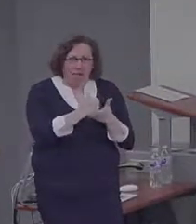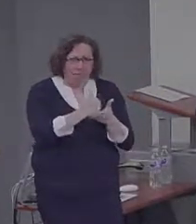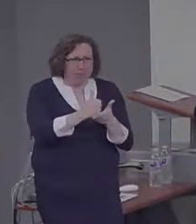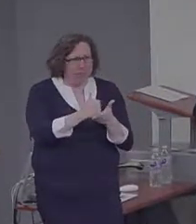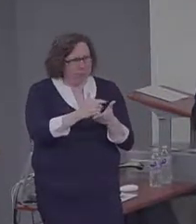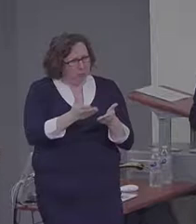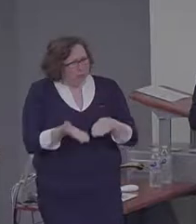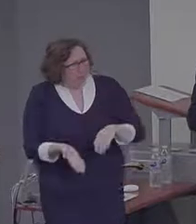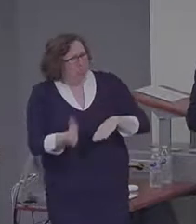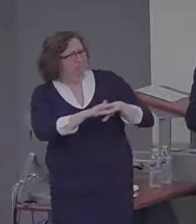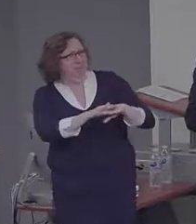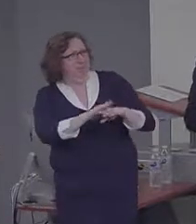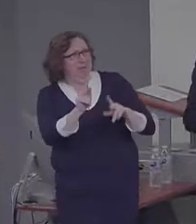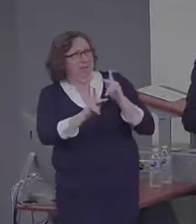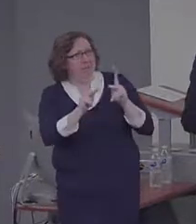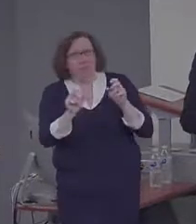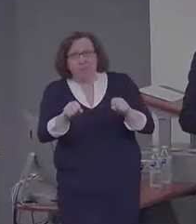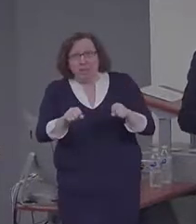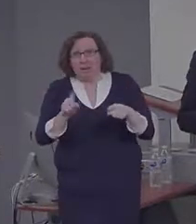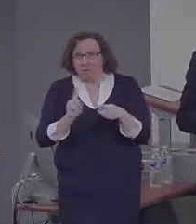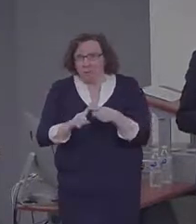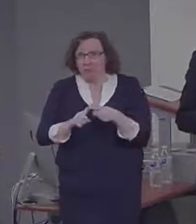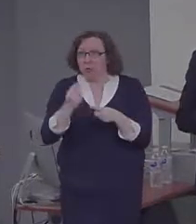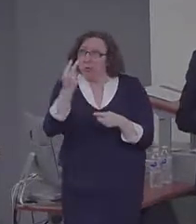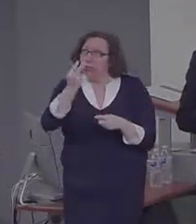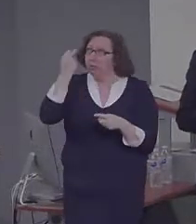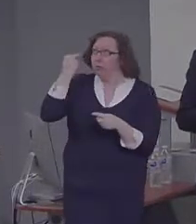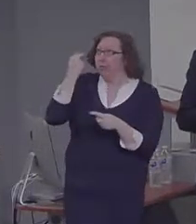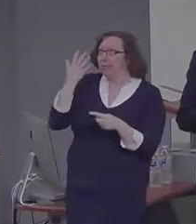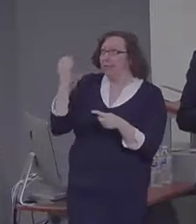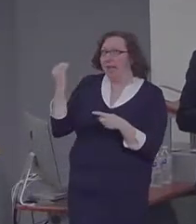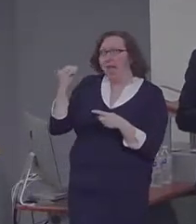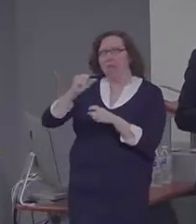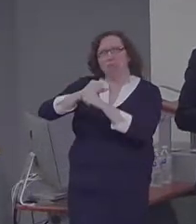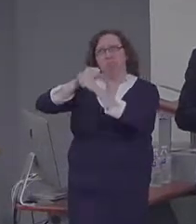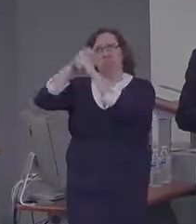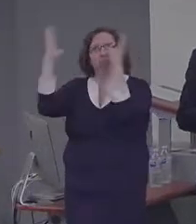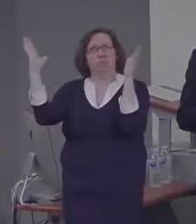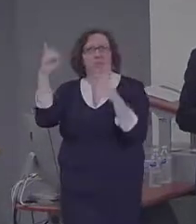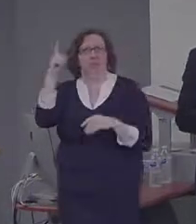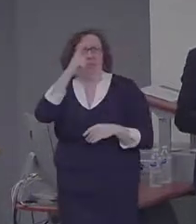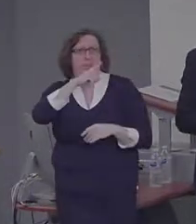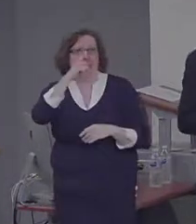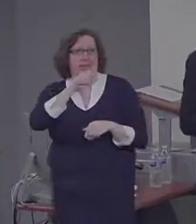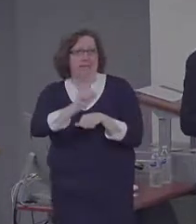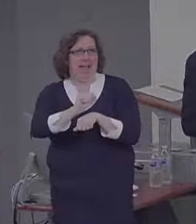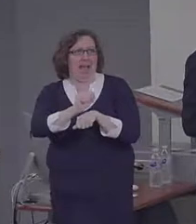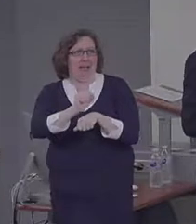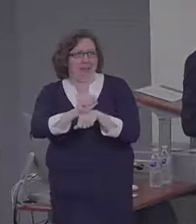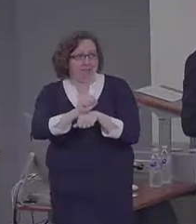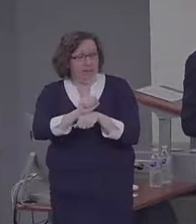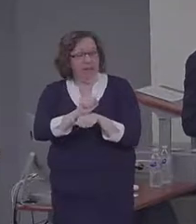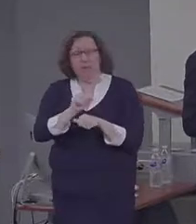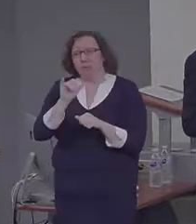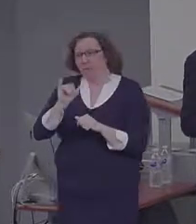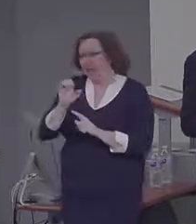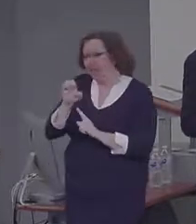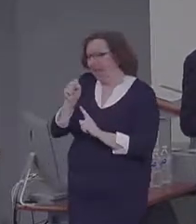and retrieval processes to various tasks that we don't typically